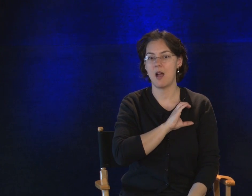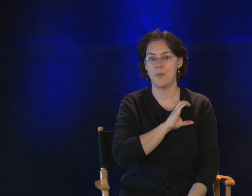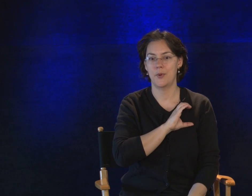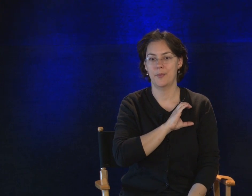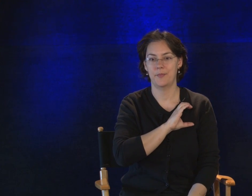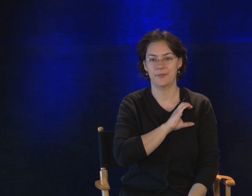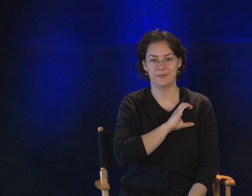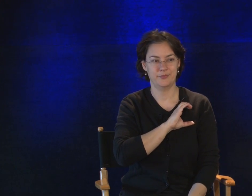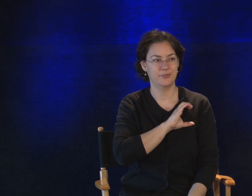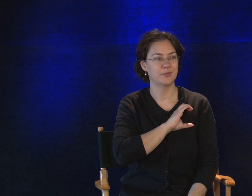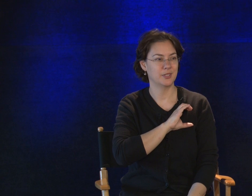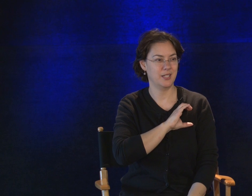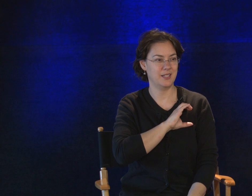cop. Good.